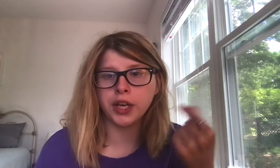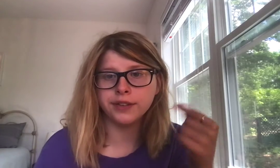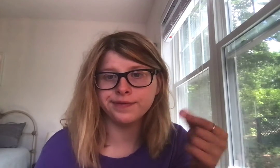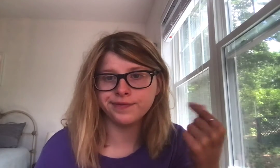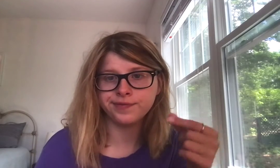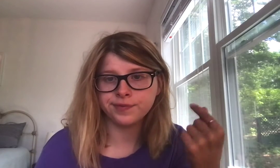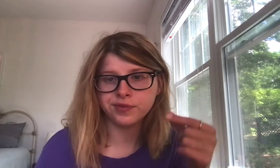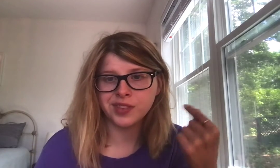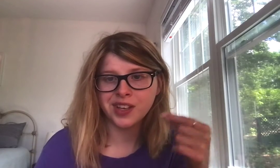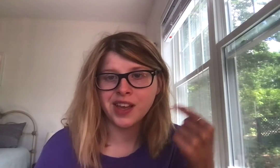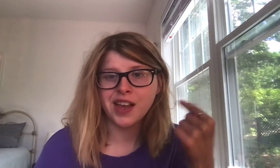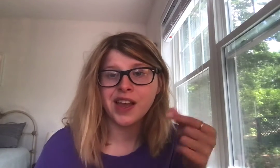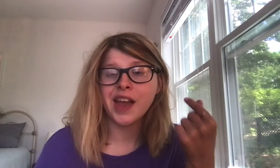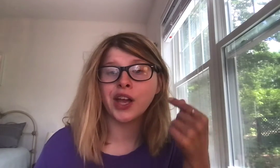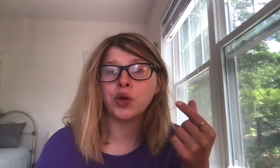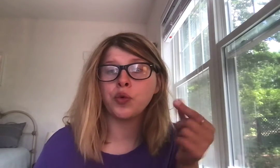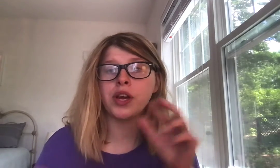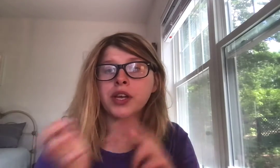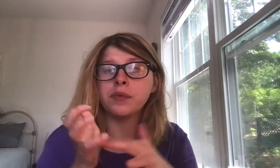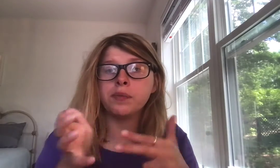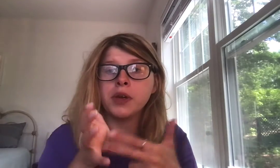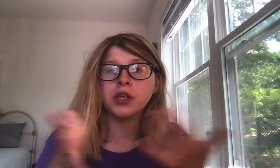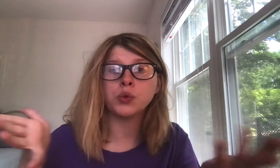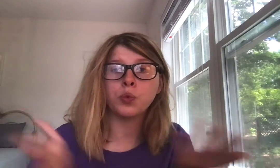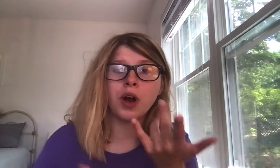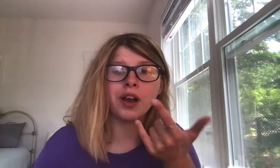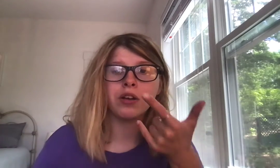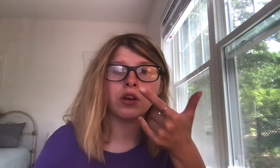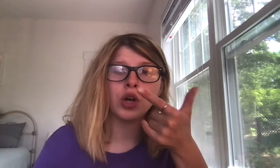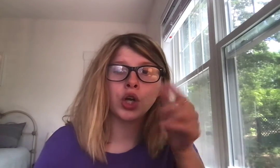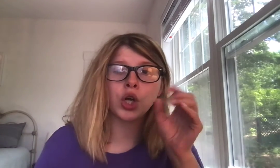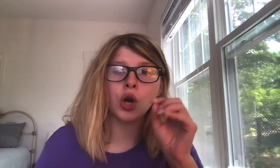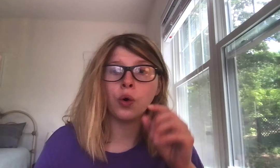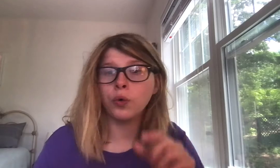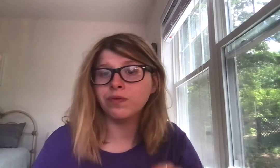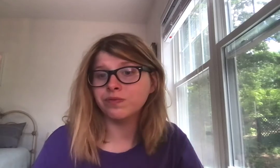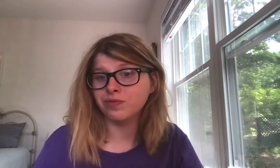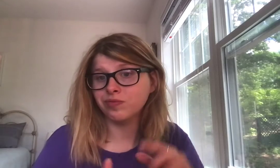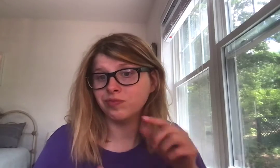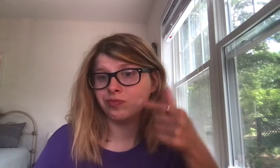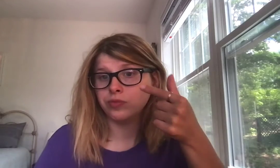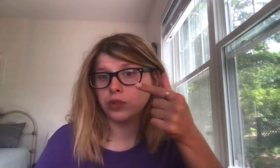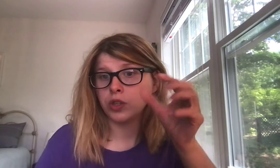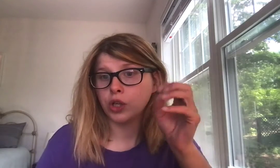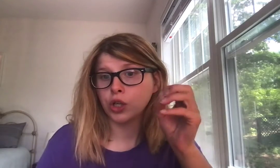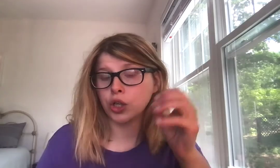and green means what go go